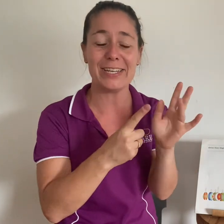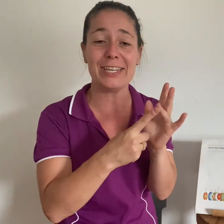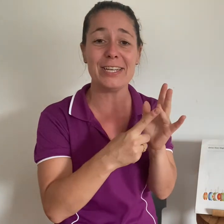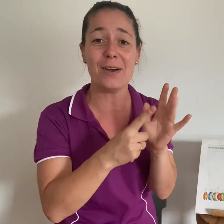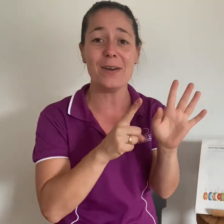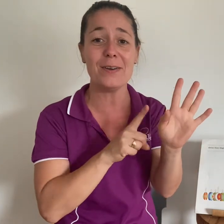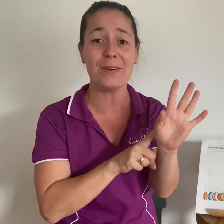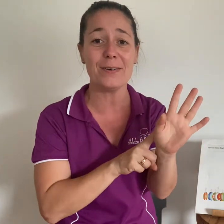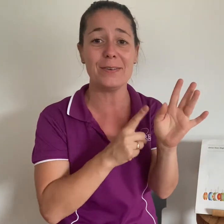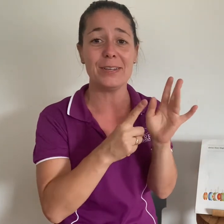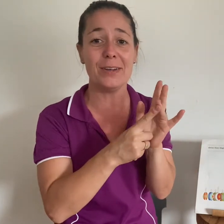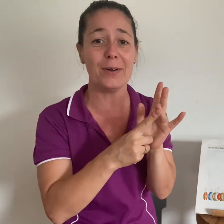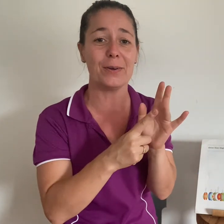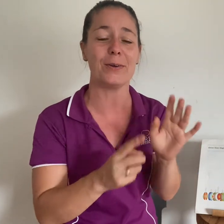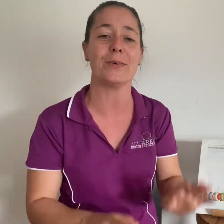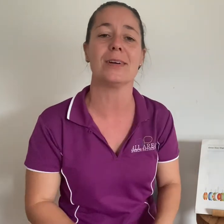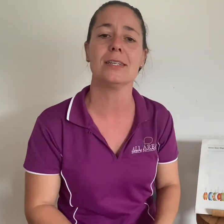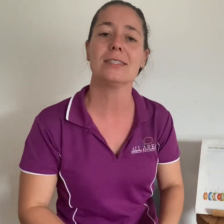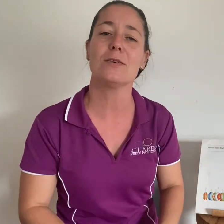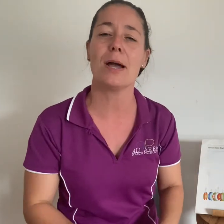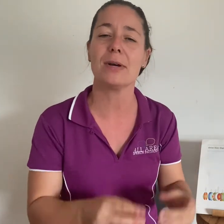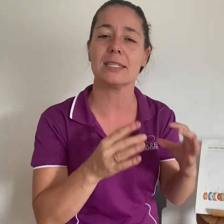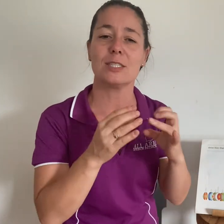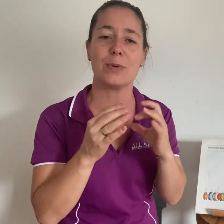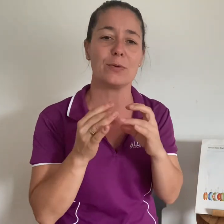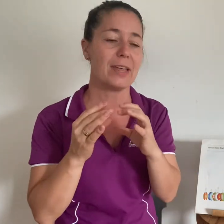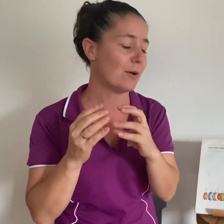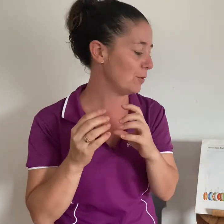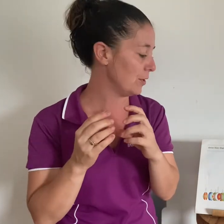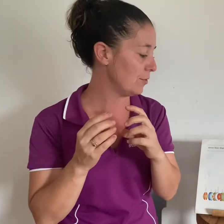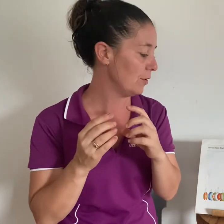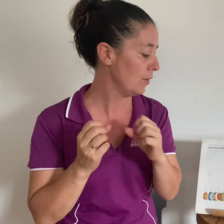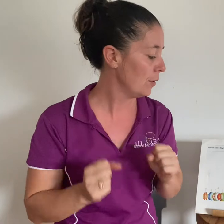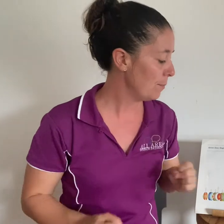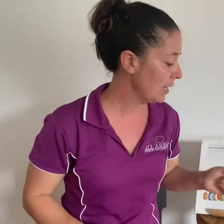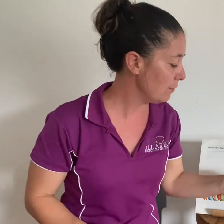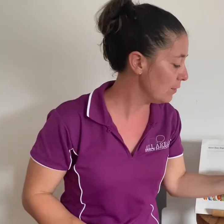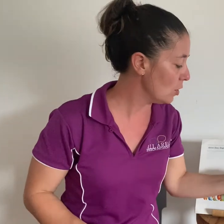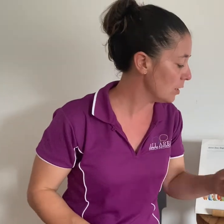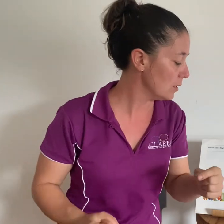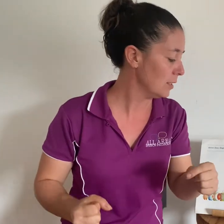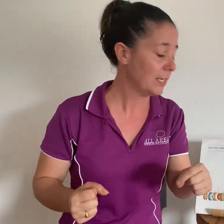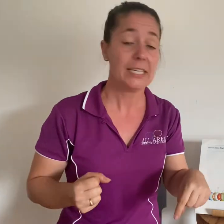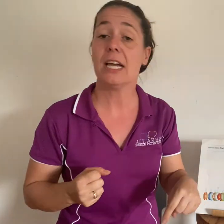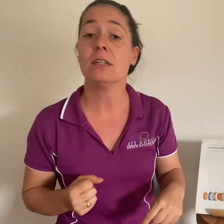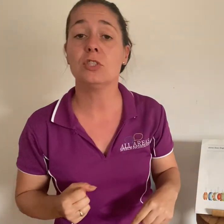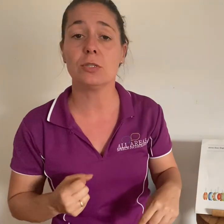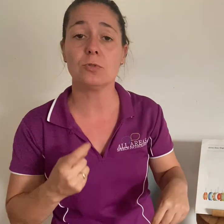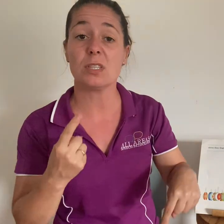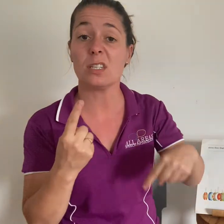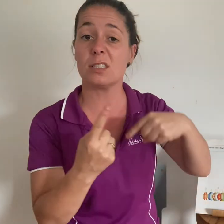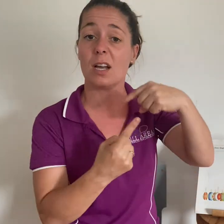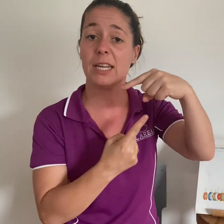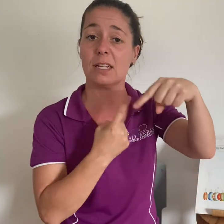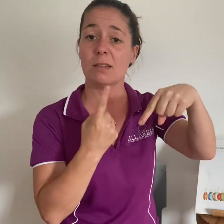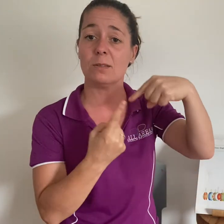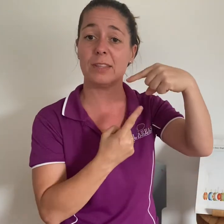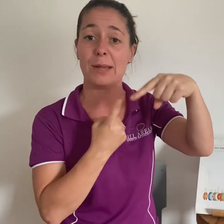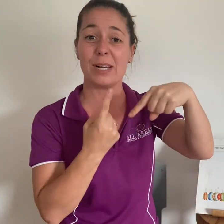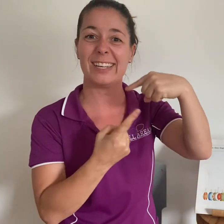yo yo so i might spell that word but if you've got young children that are signing along they might like